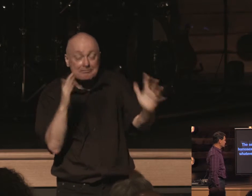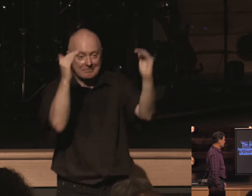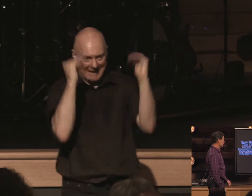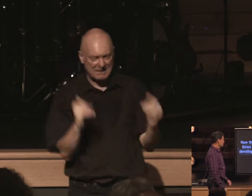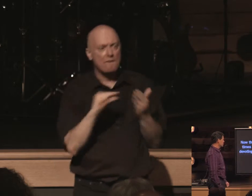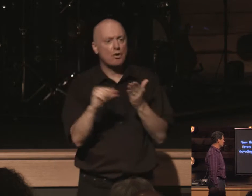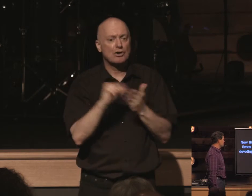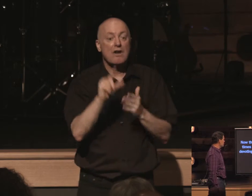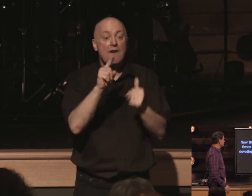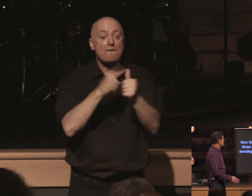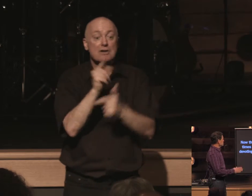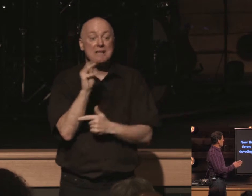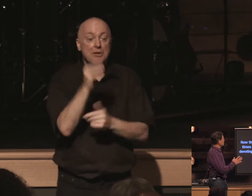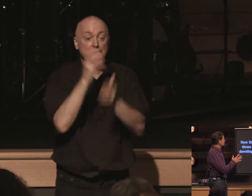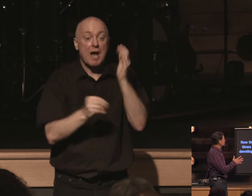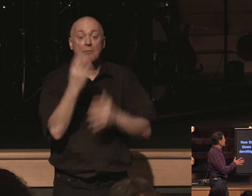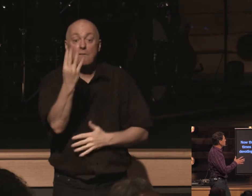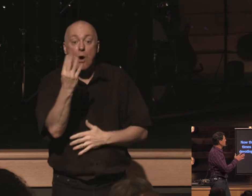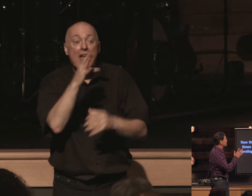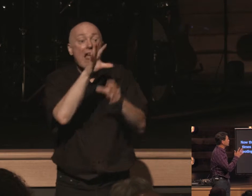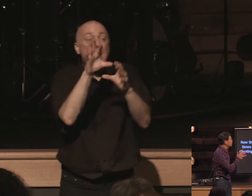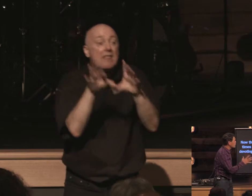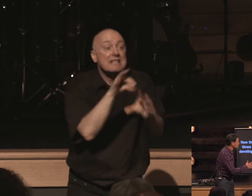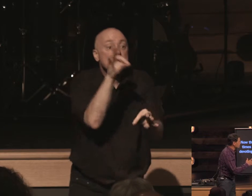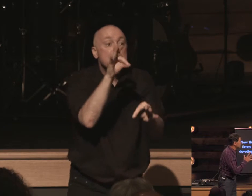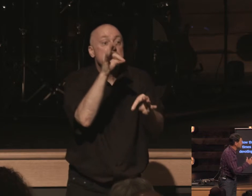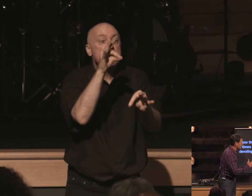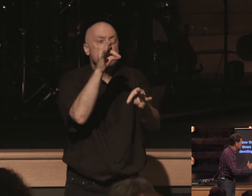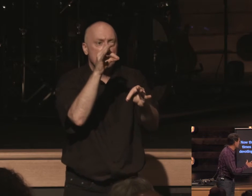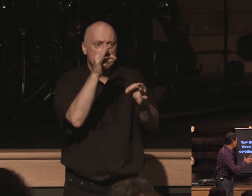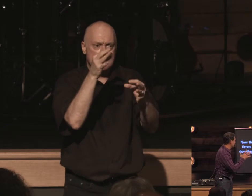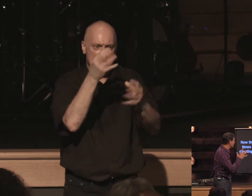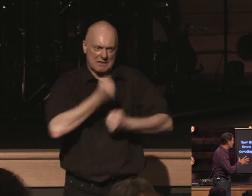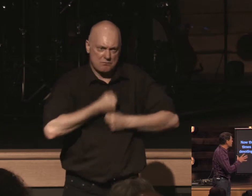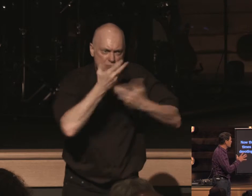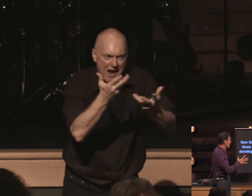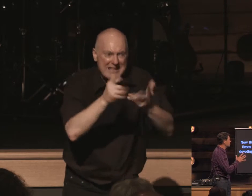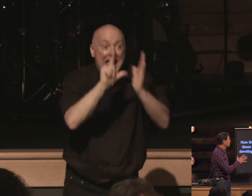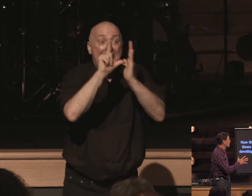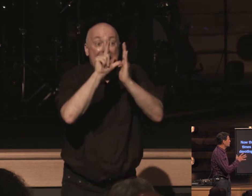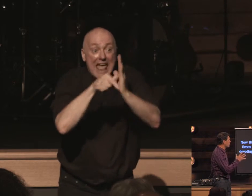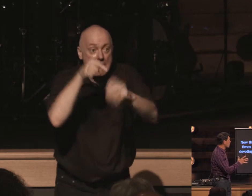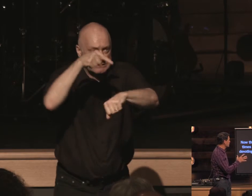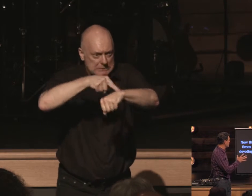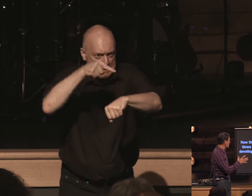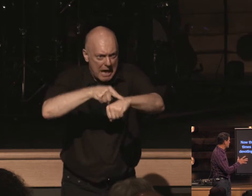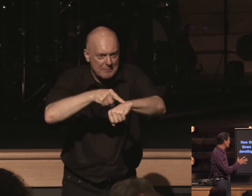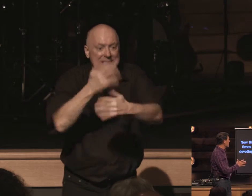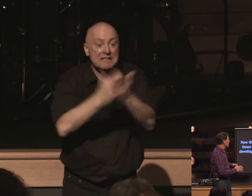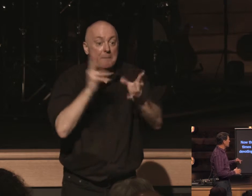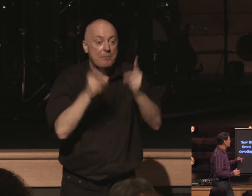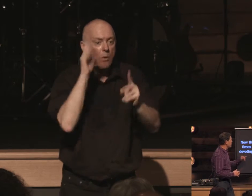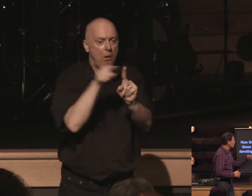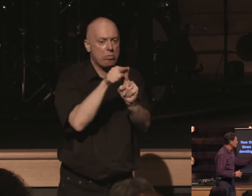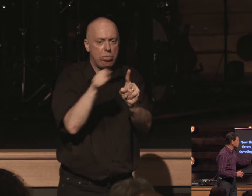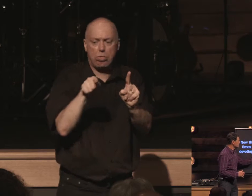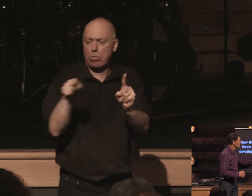first timothy four now the spirit expressly says that in later times some will depart from the faith by devoting themselves